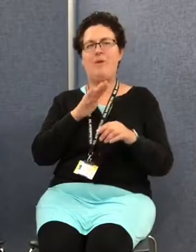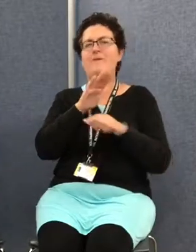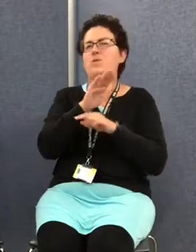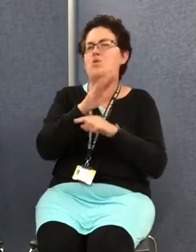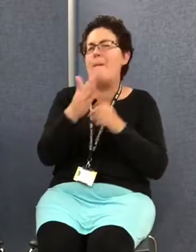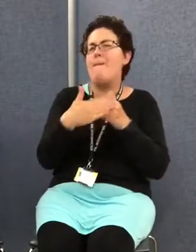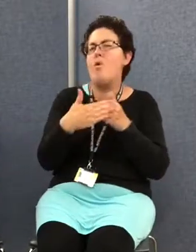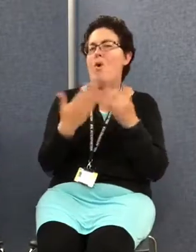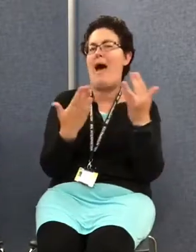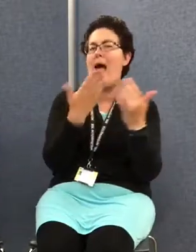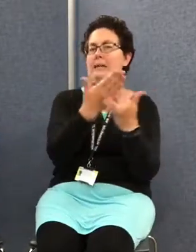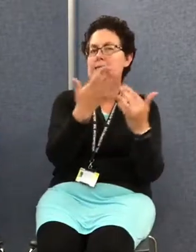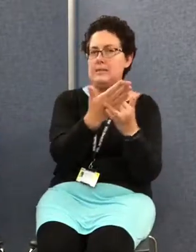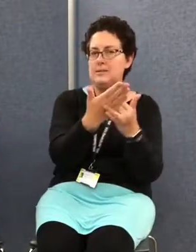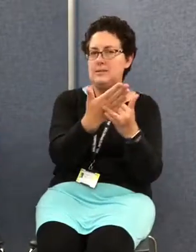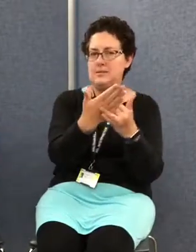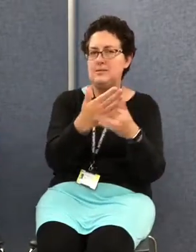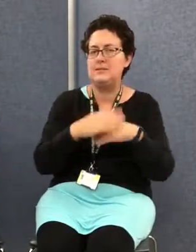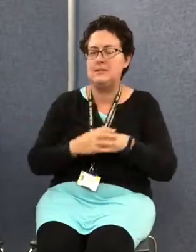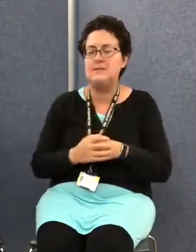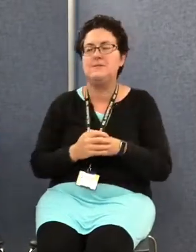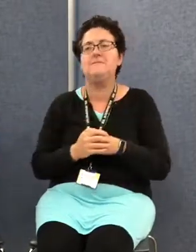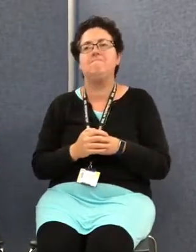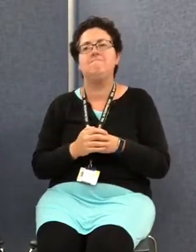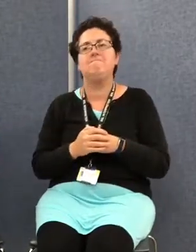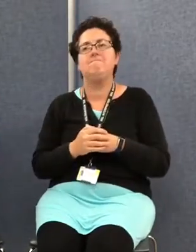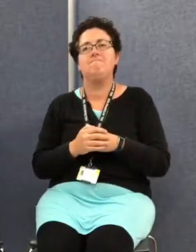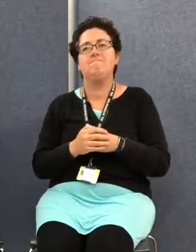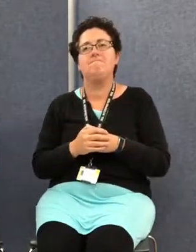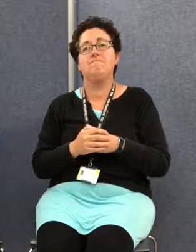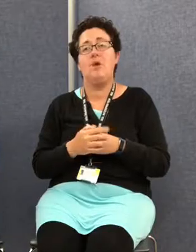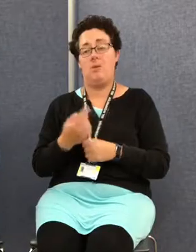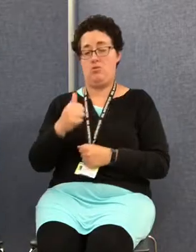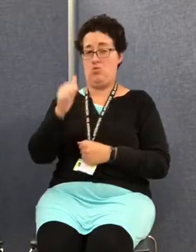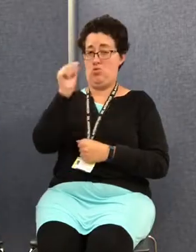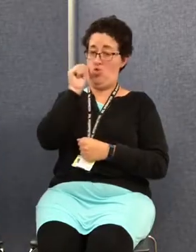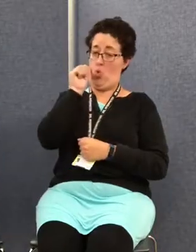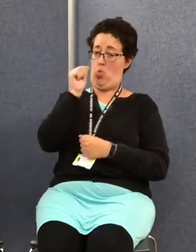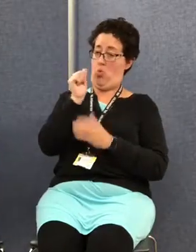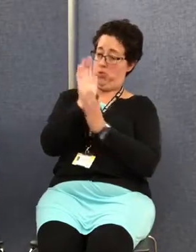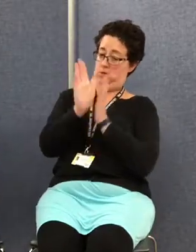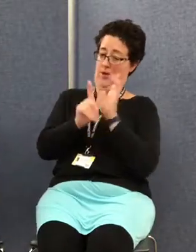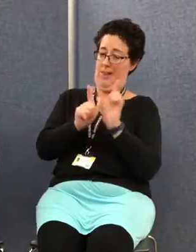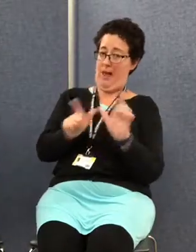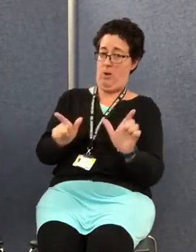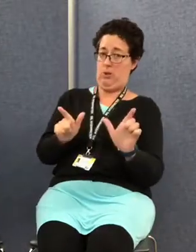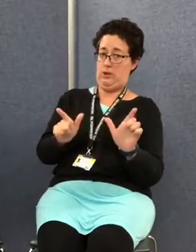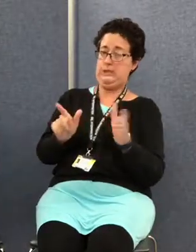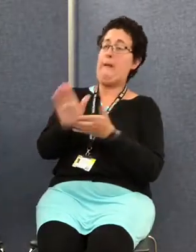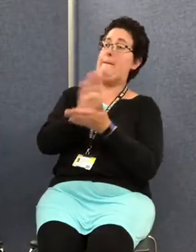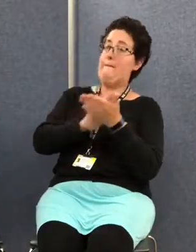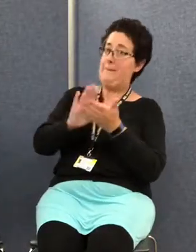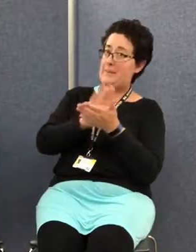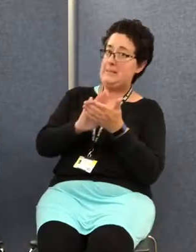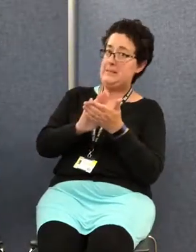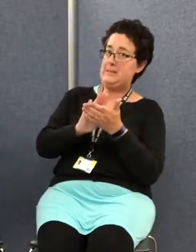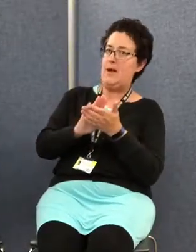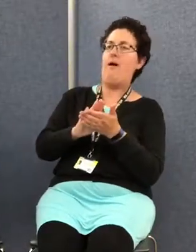making sure that I have some sign language will help me in my aims to be as accessible as I can be.